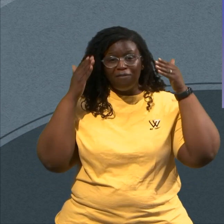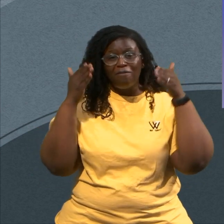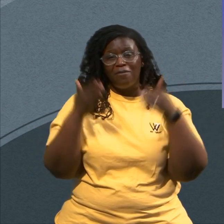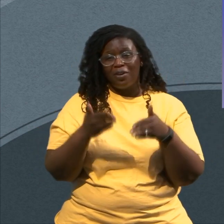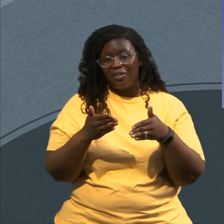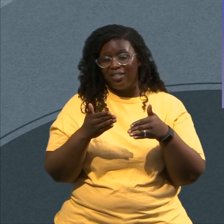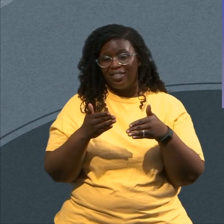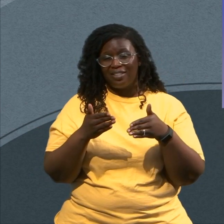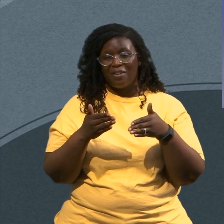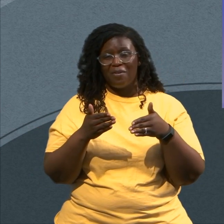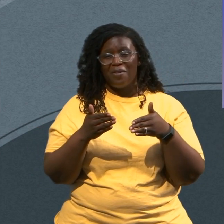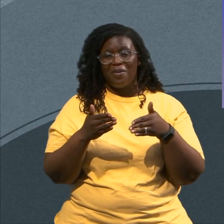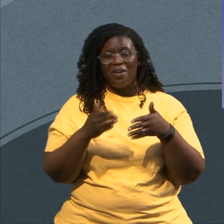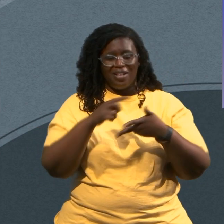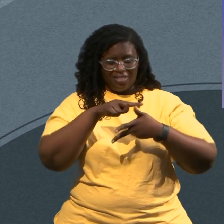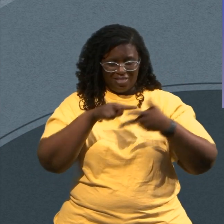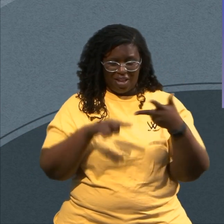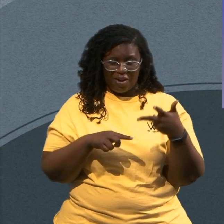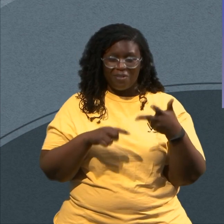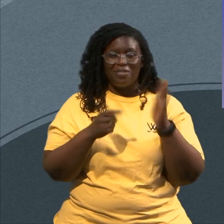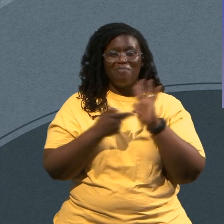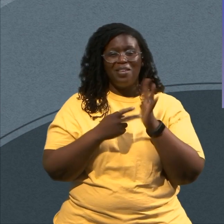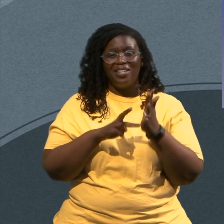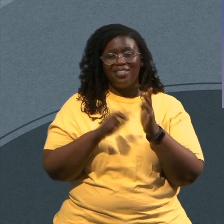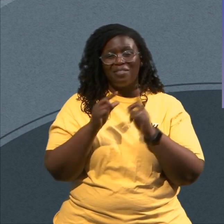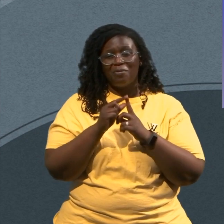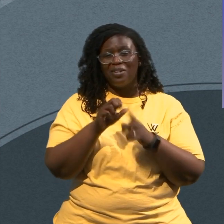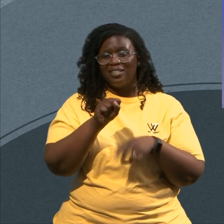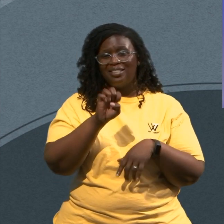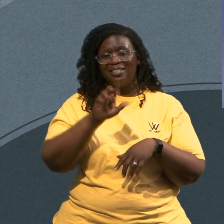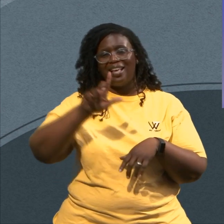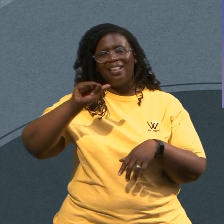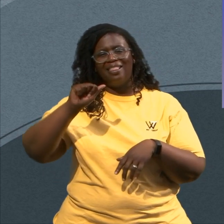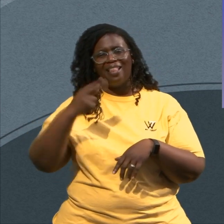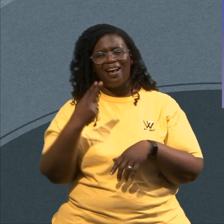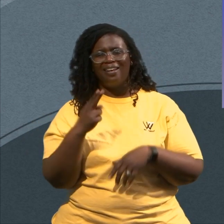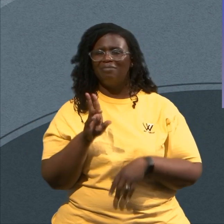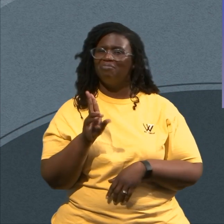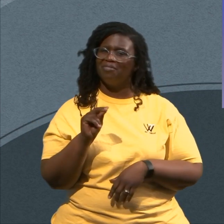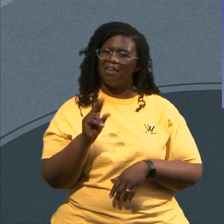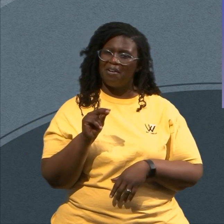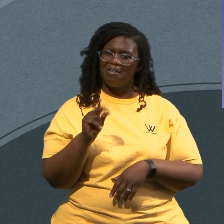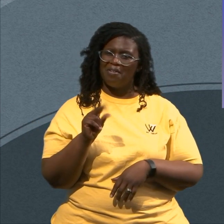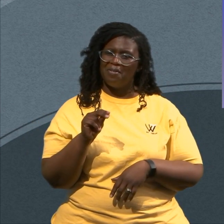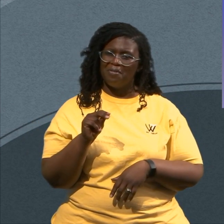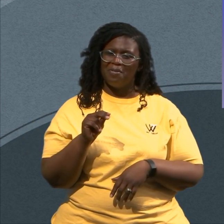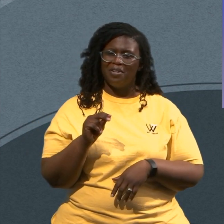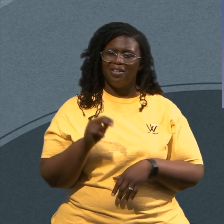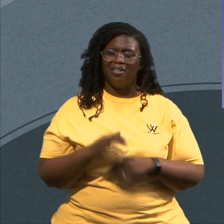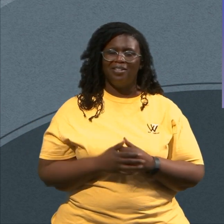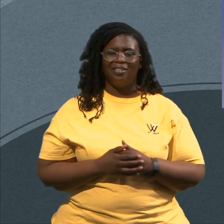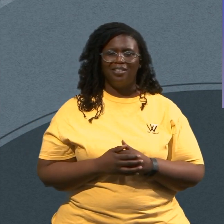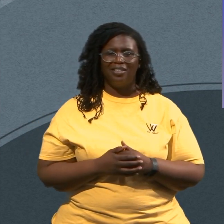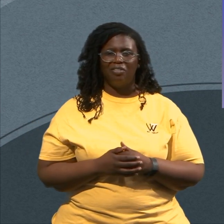Or the musical interpretation I want to deal I today With the literary Interpretation